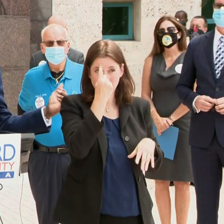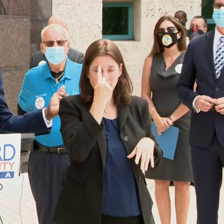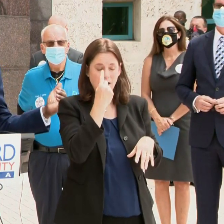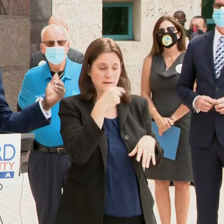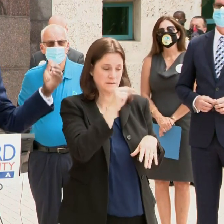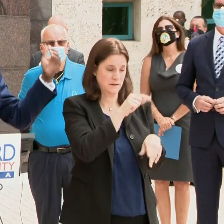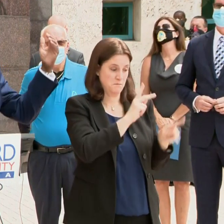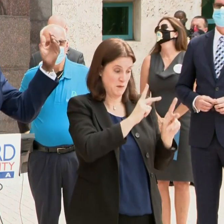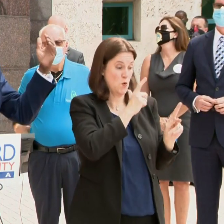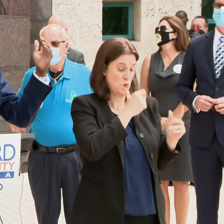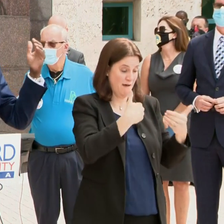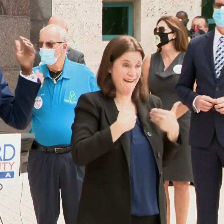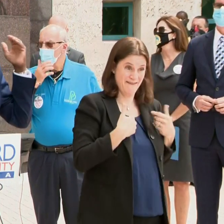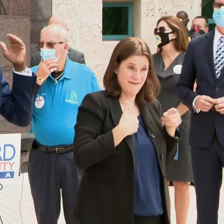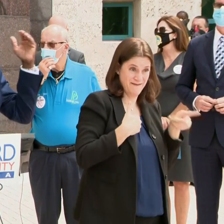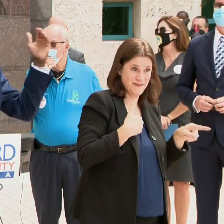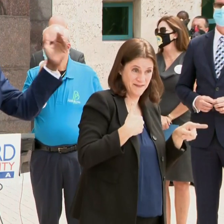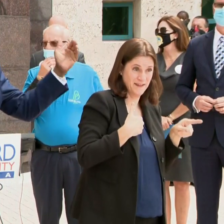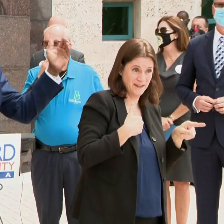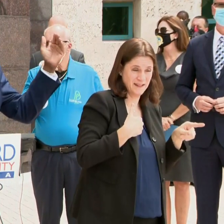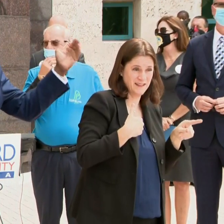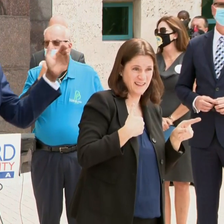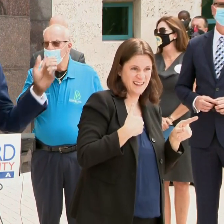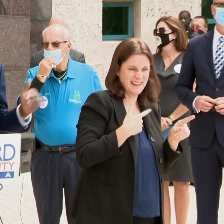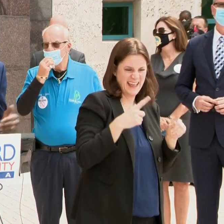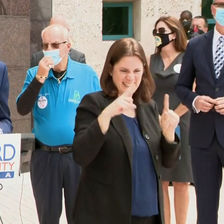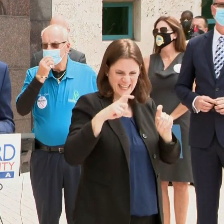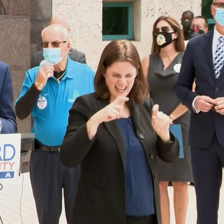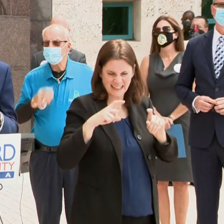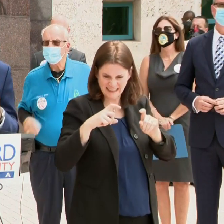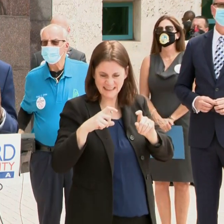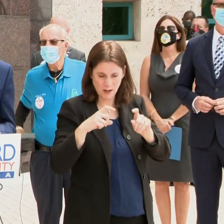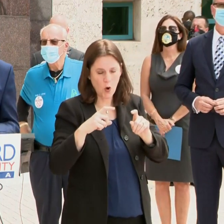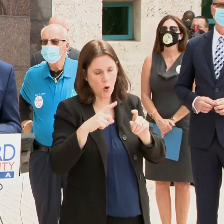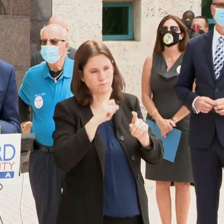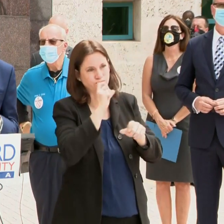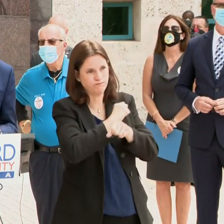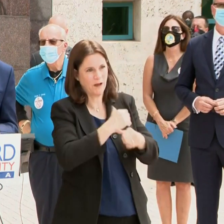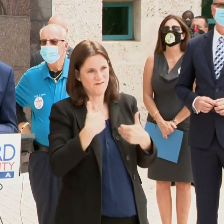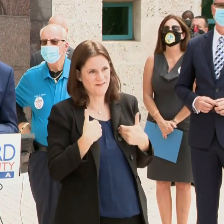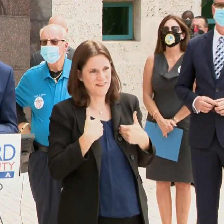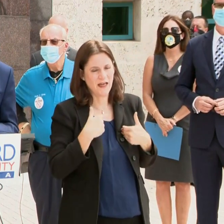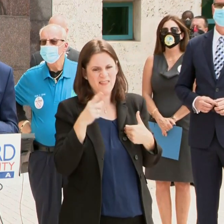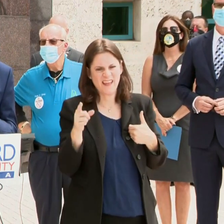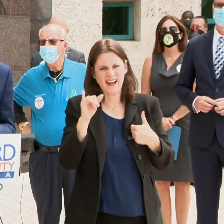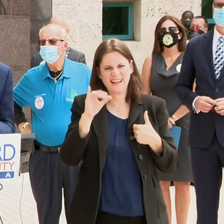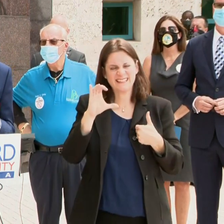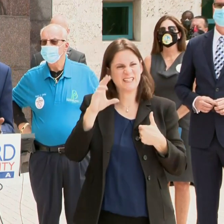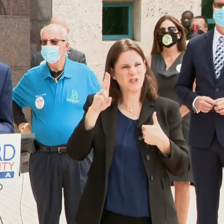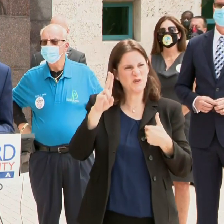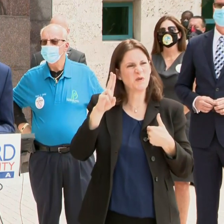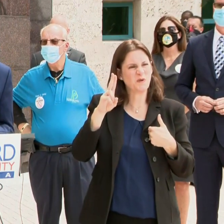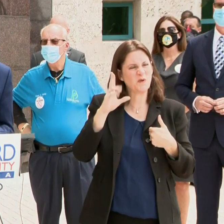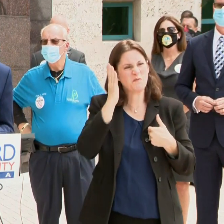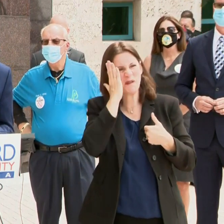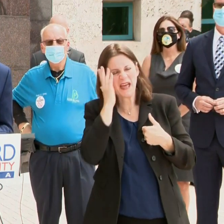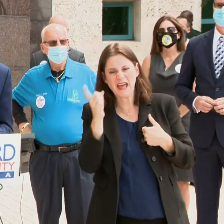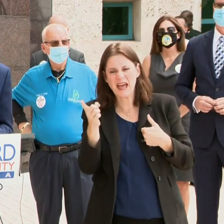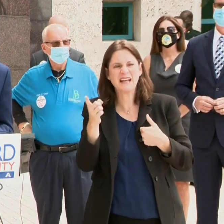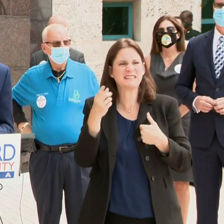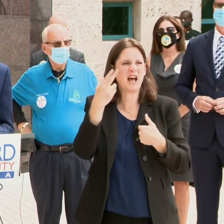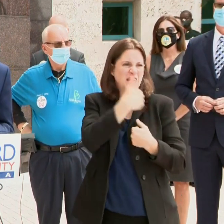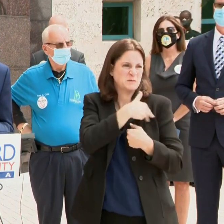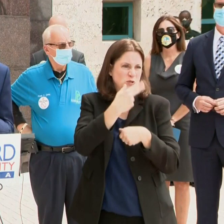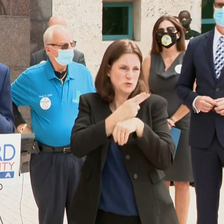positive cases increasing, and an increased usage of hospitals, ICU beds, and hospitals